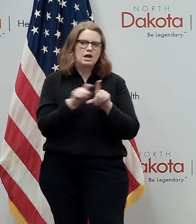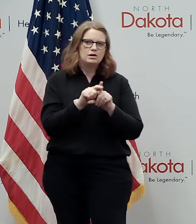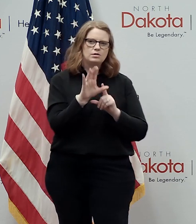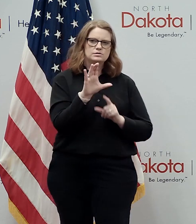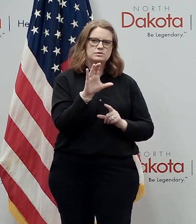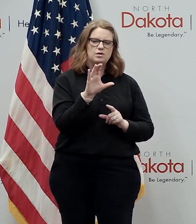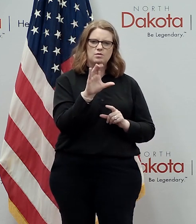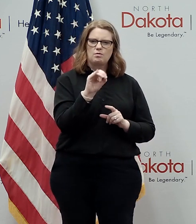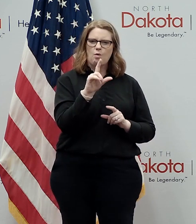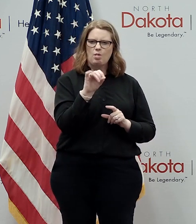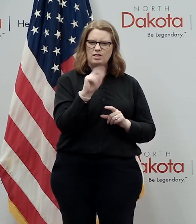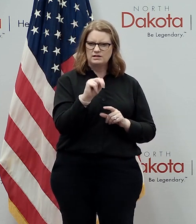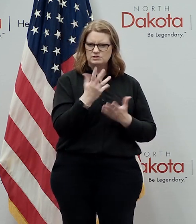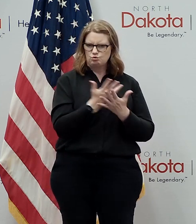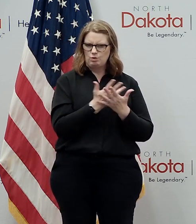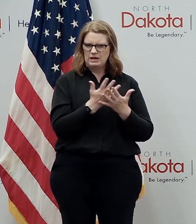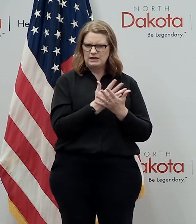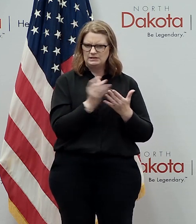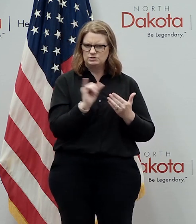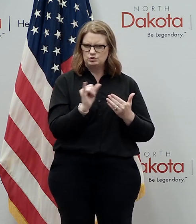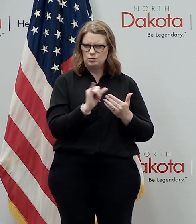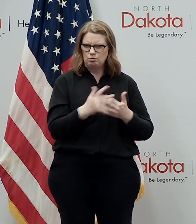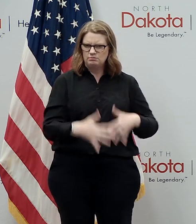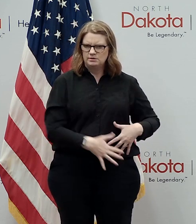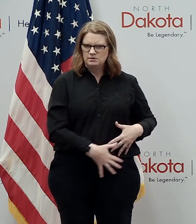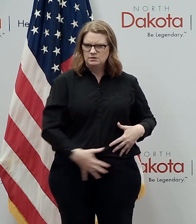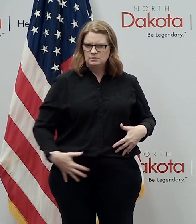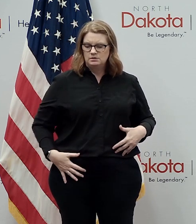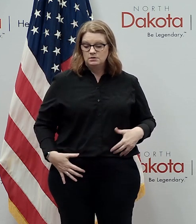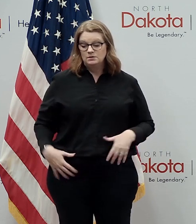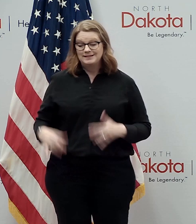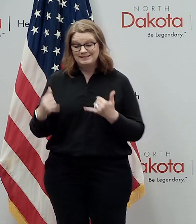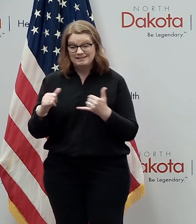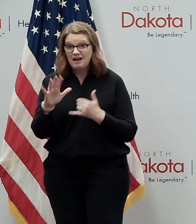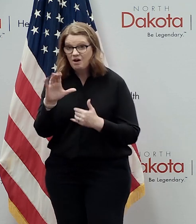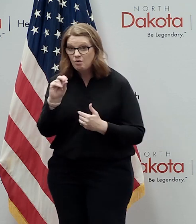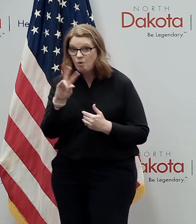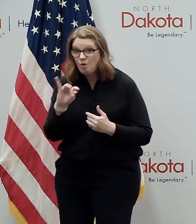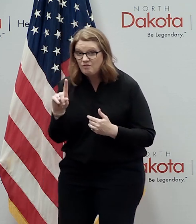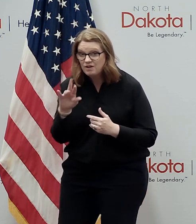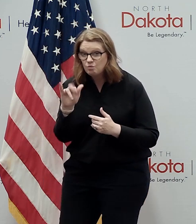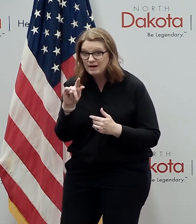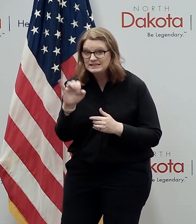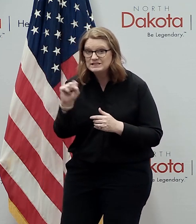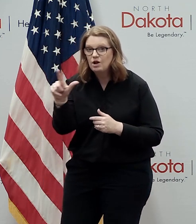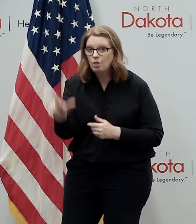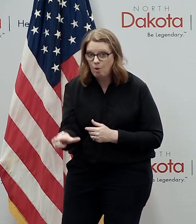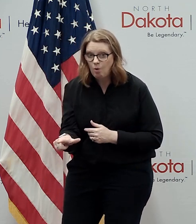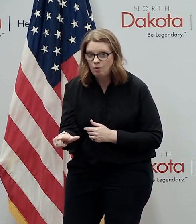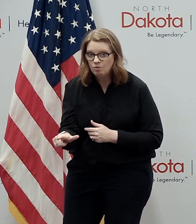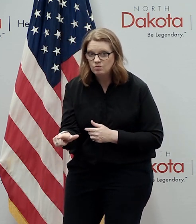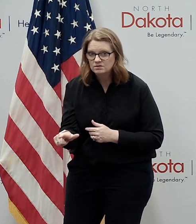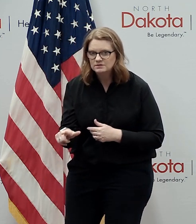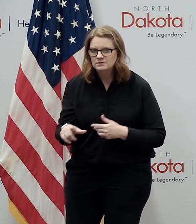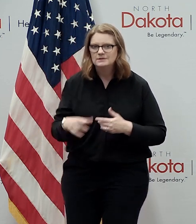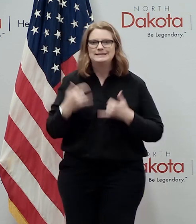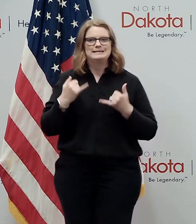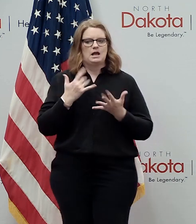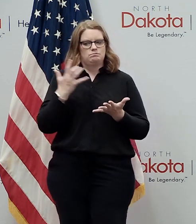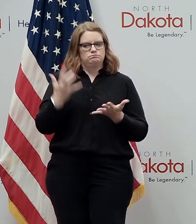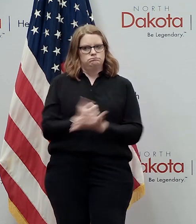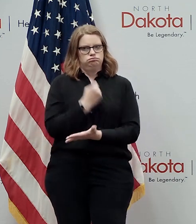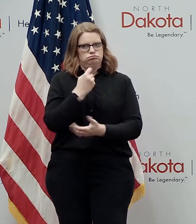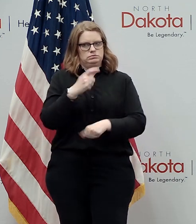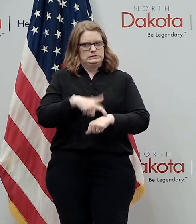screenings now when our covid rates are low in so many parts of the state is a great time to get up to date